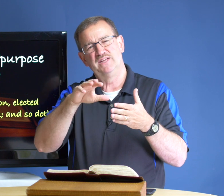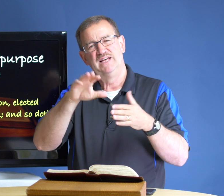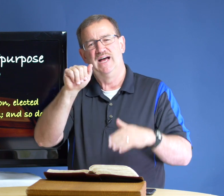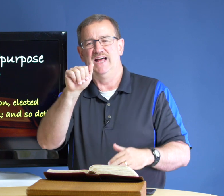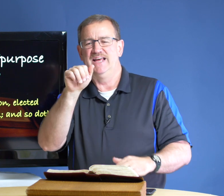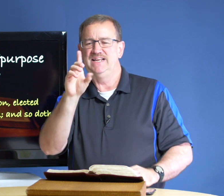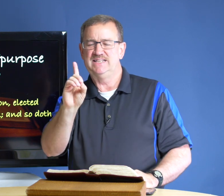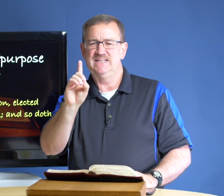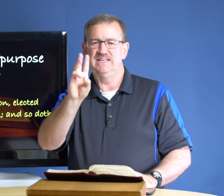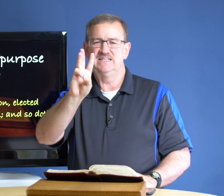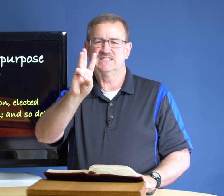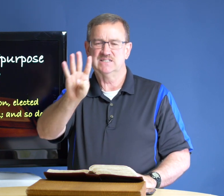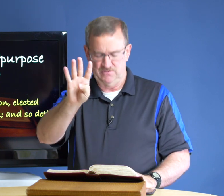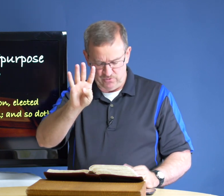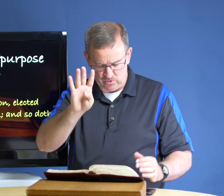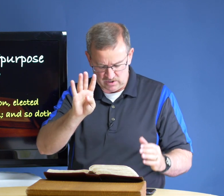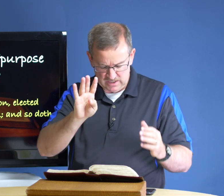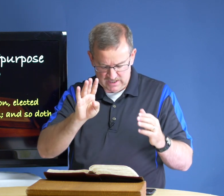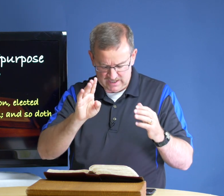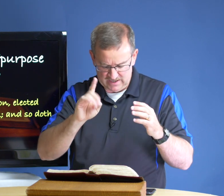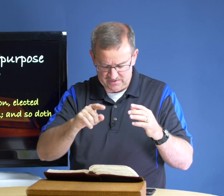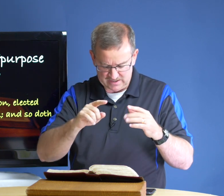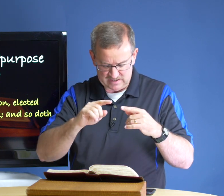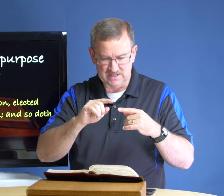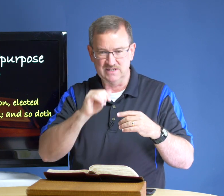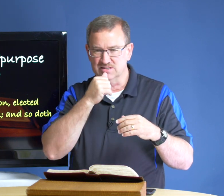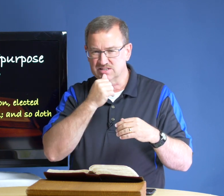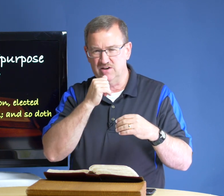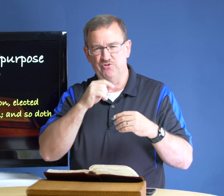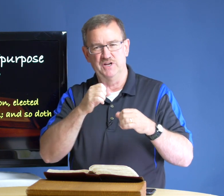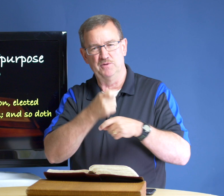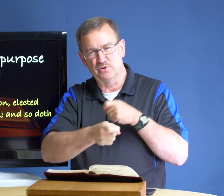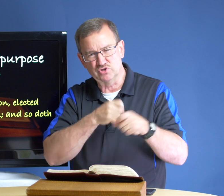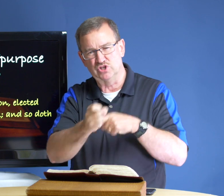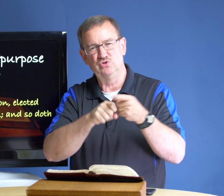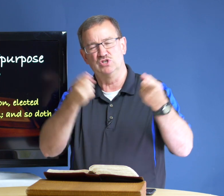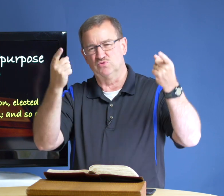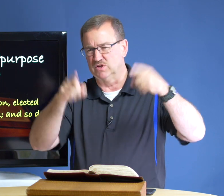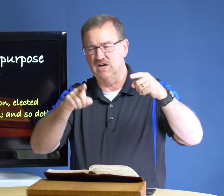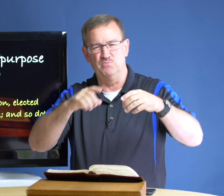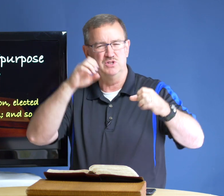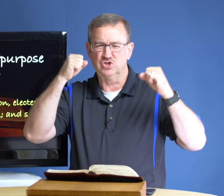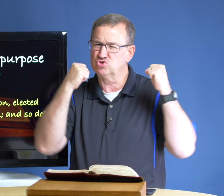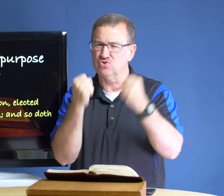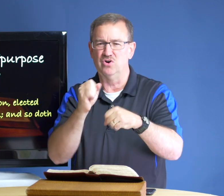ad 64 uh that the the suffering and the persecutions would come really strong